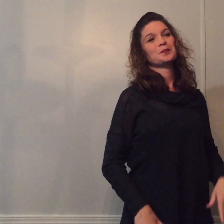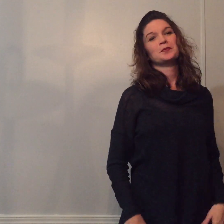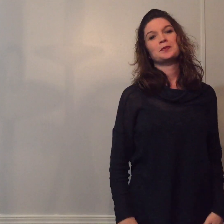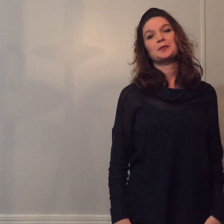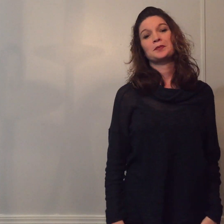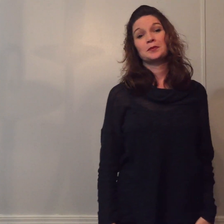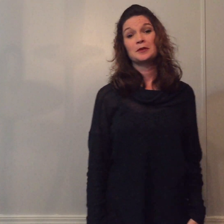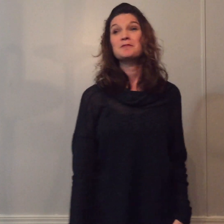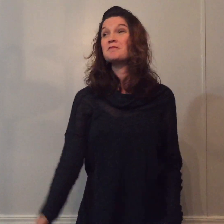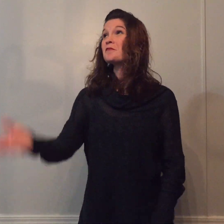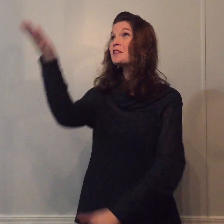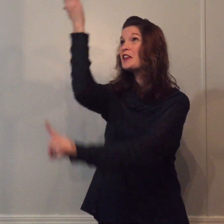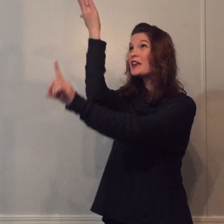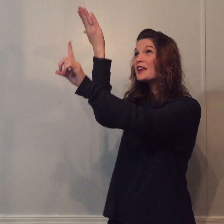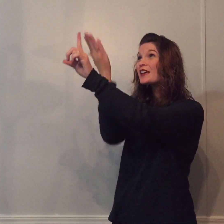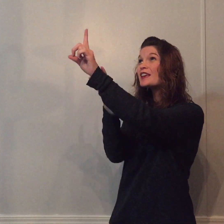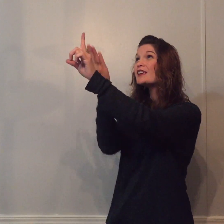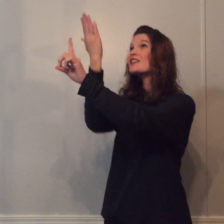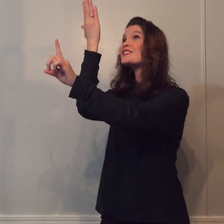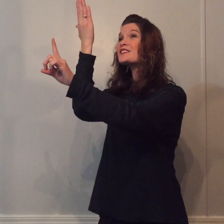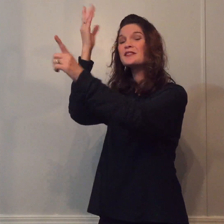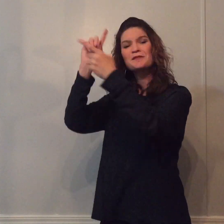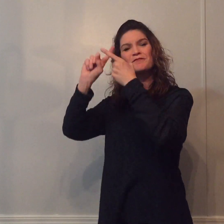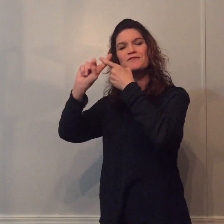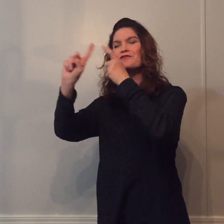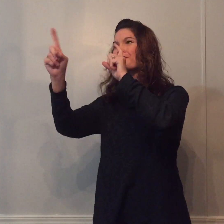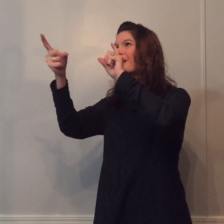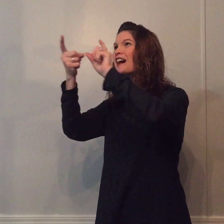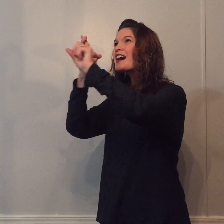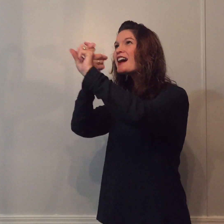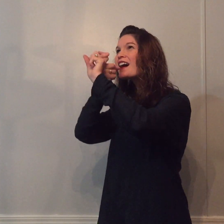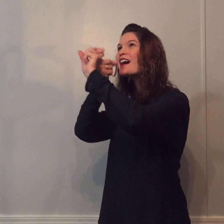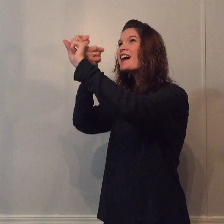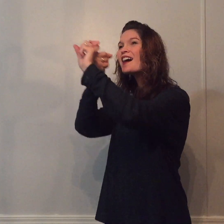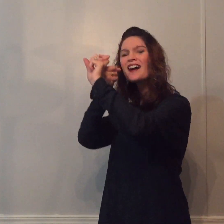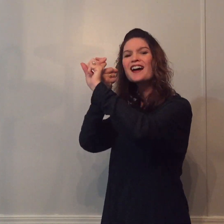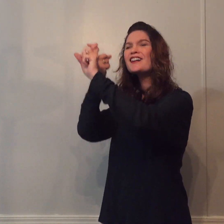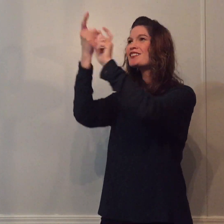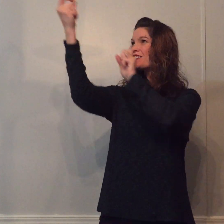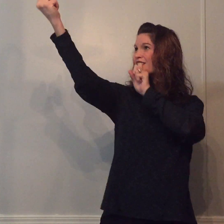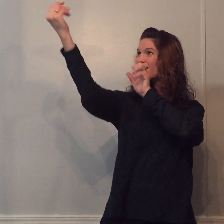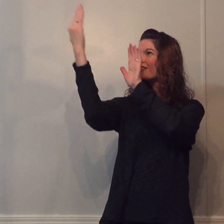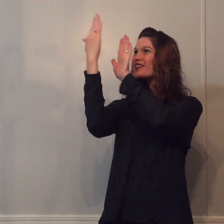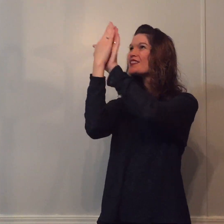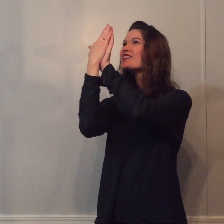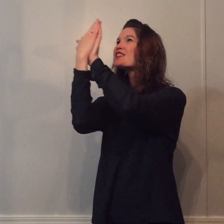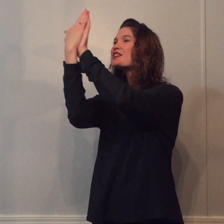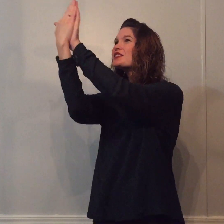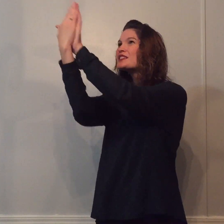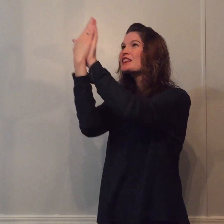my constant friend is here.